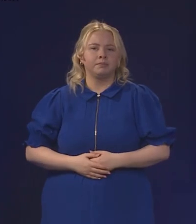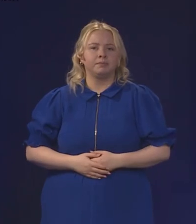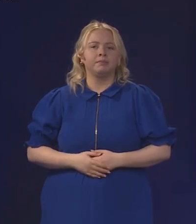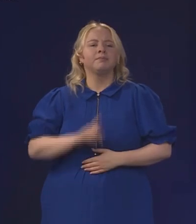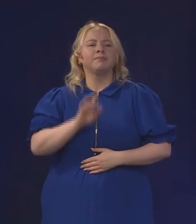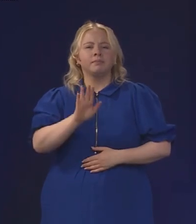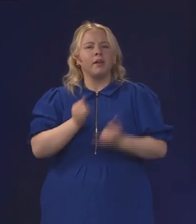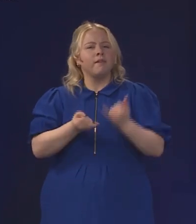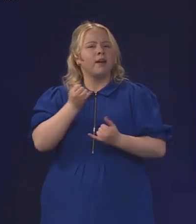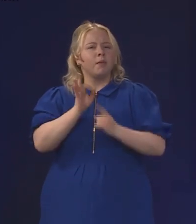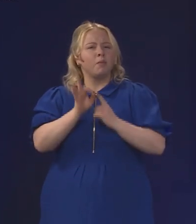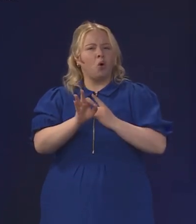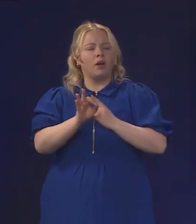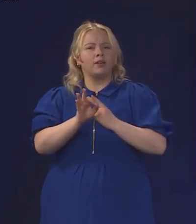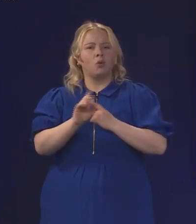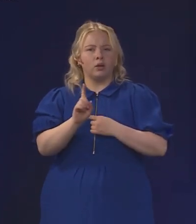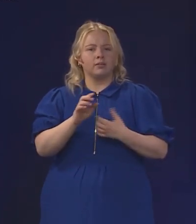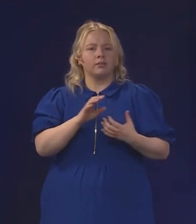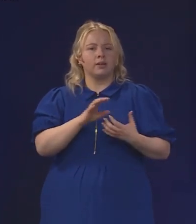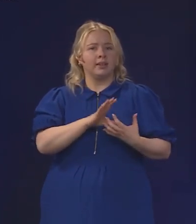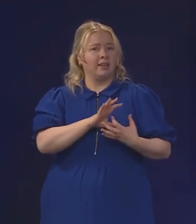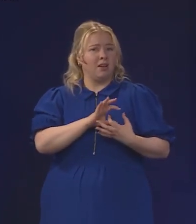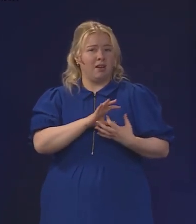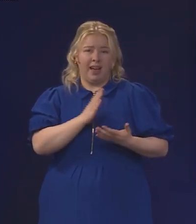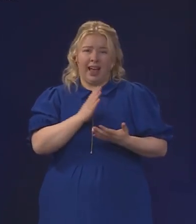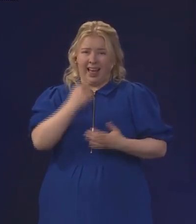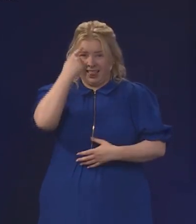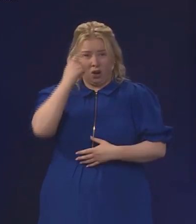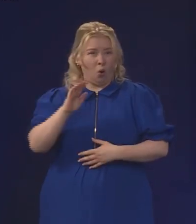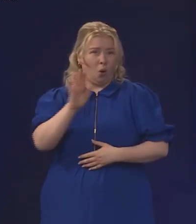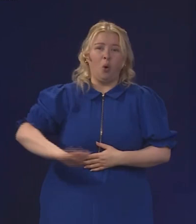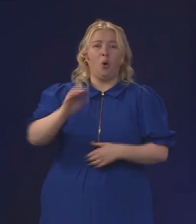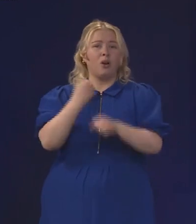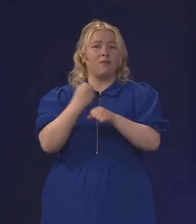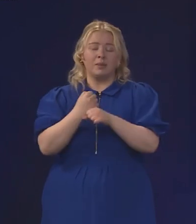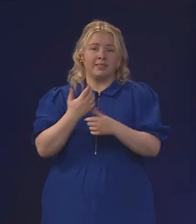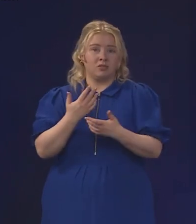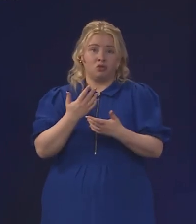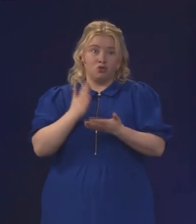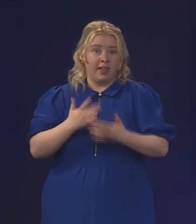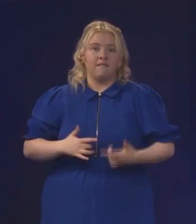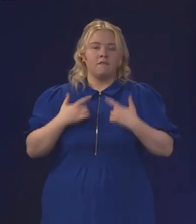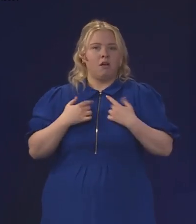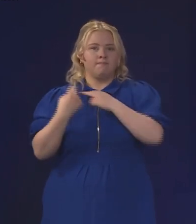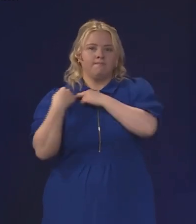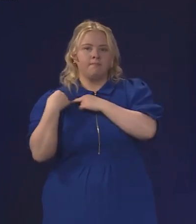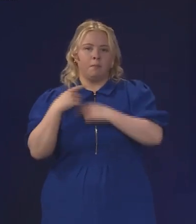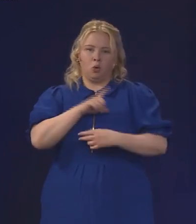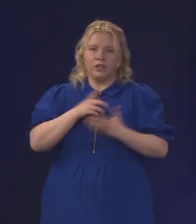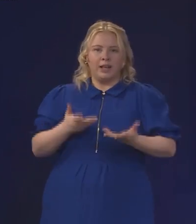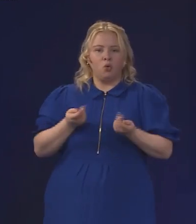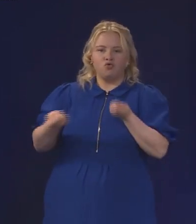make, which I think is one that is incumbent on all governments as we regulate for very good and understandable reasons.